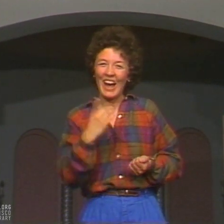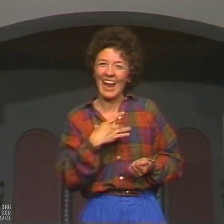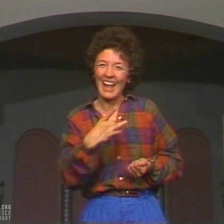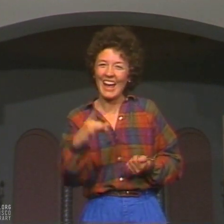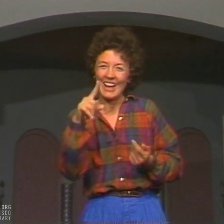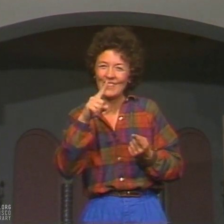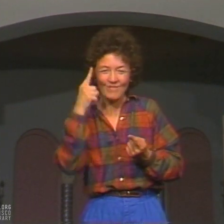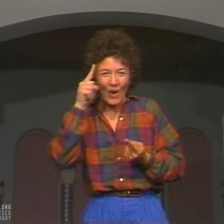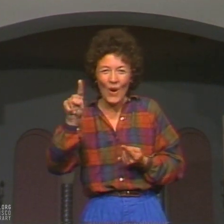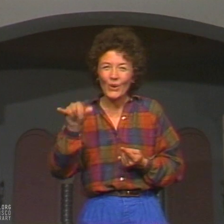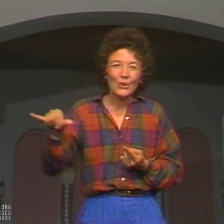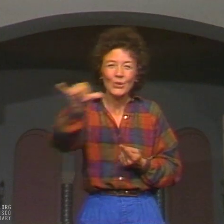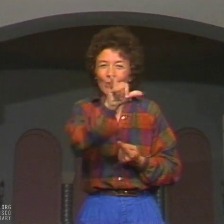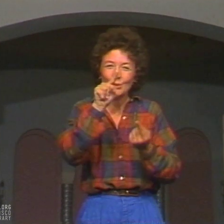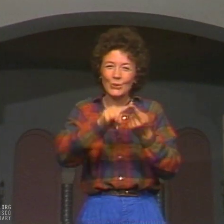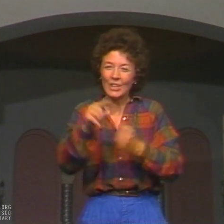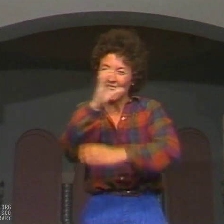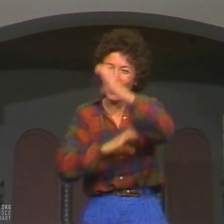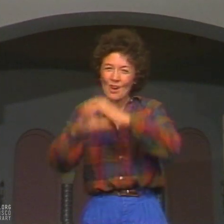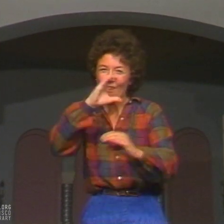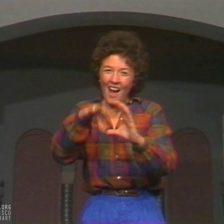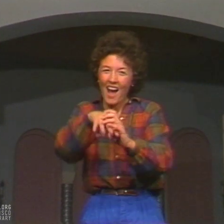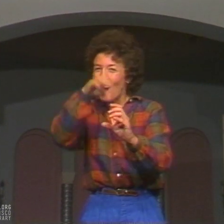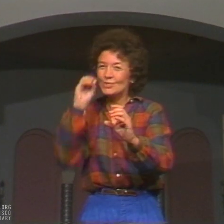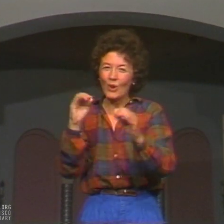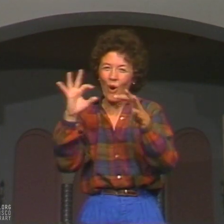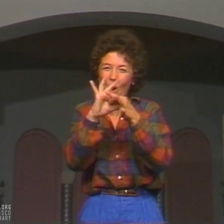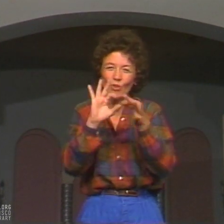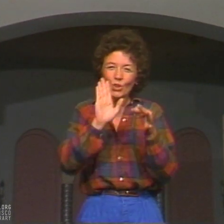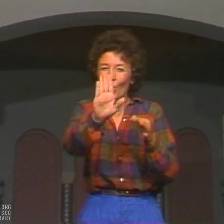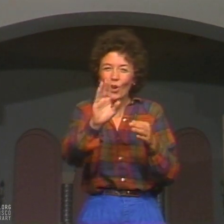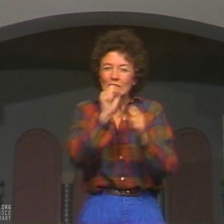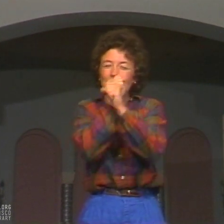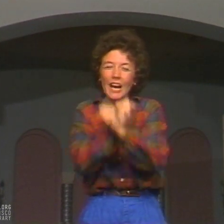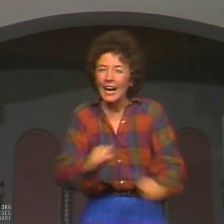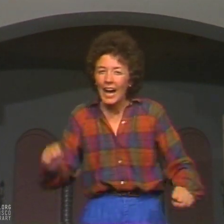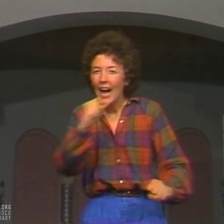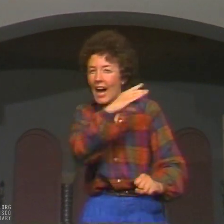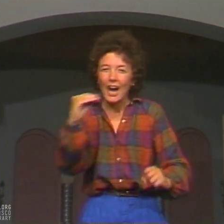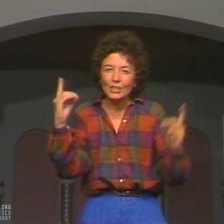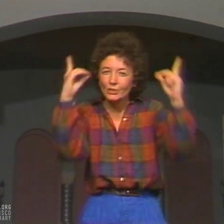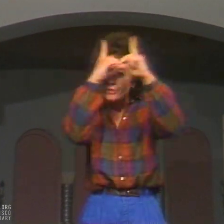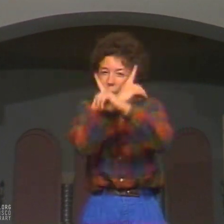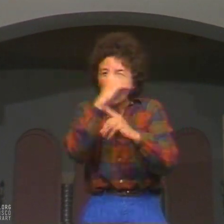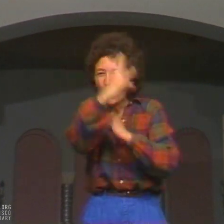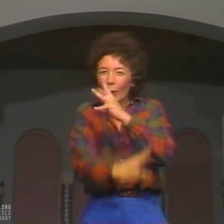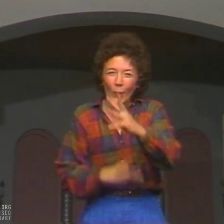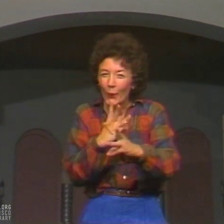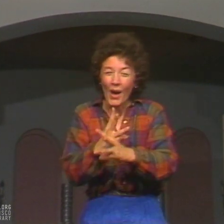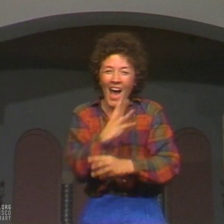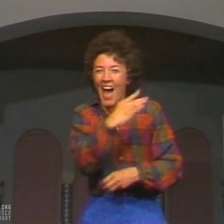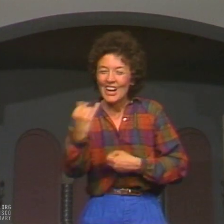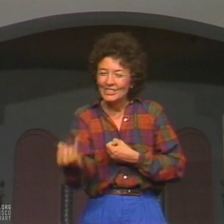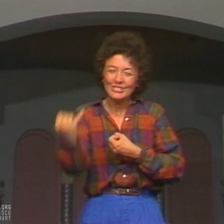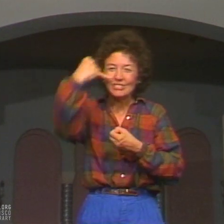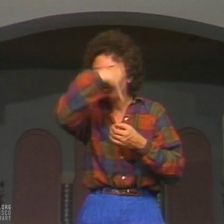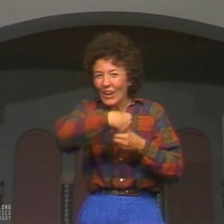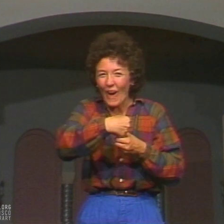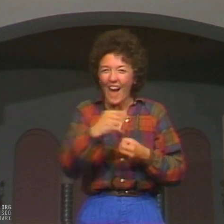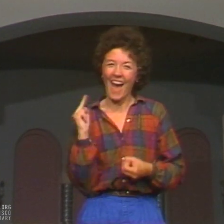Come out of your dark and silent world and